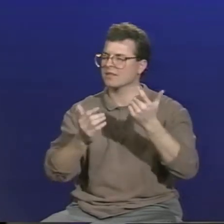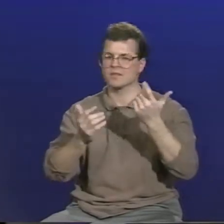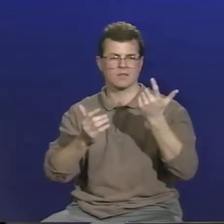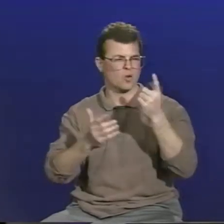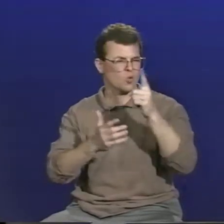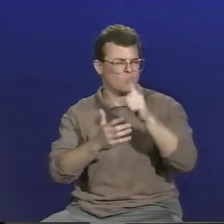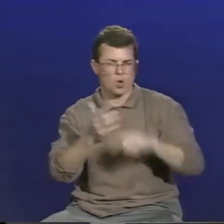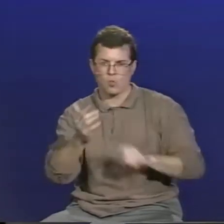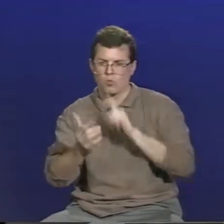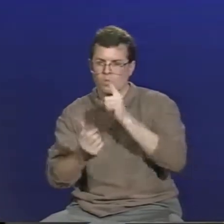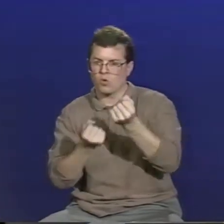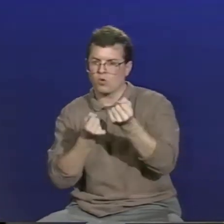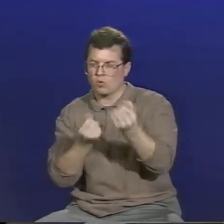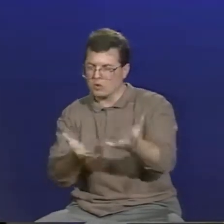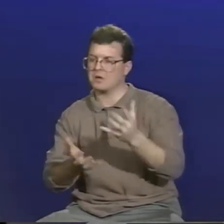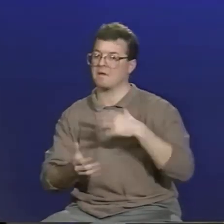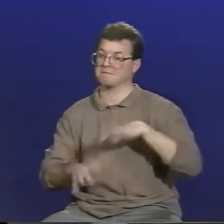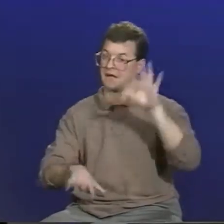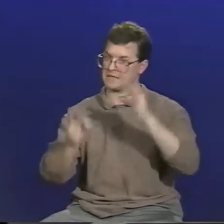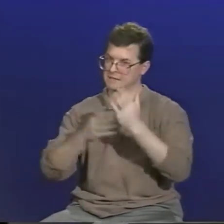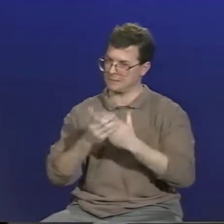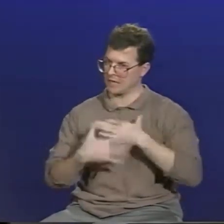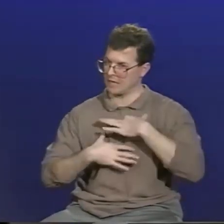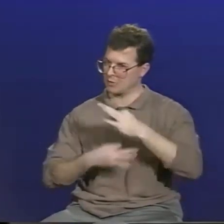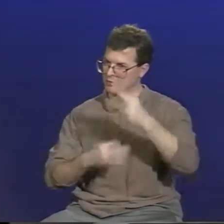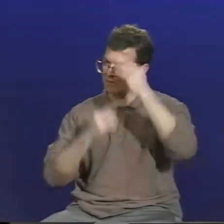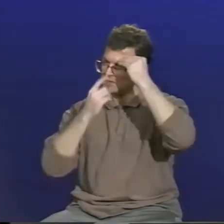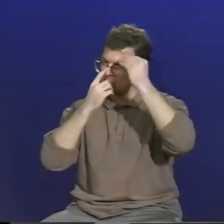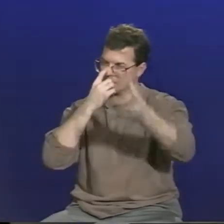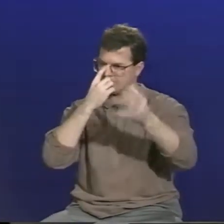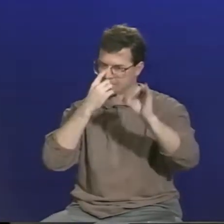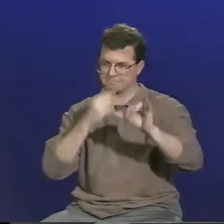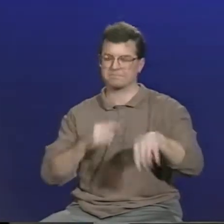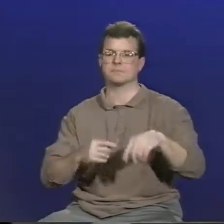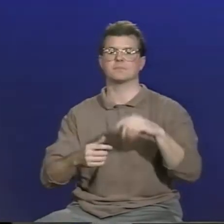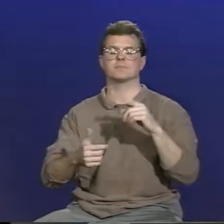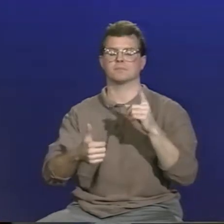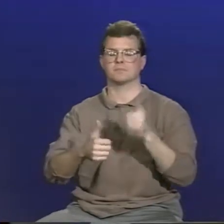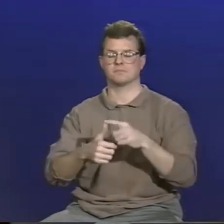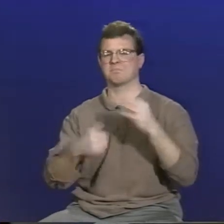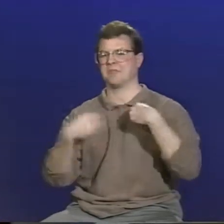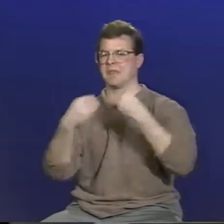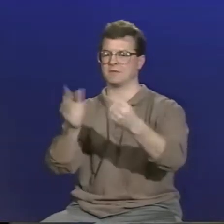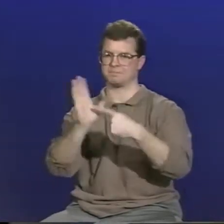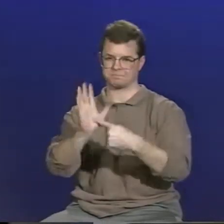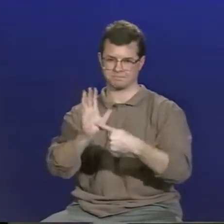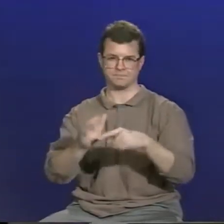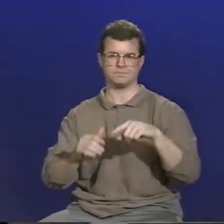And it's with this framework in mind that I decided to write this paper and try and find out some of the causes of illiteracy.